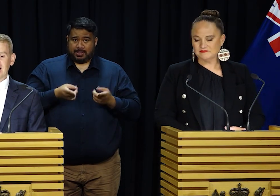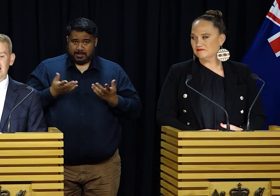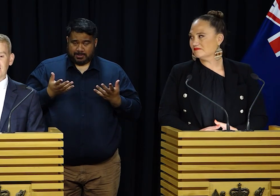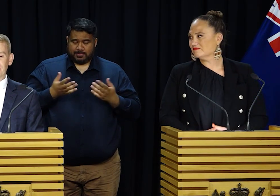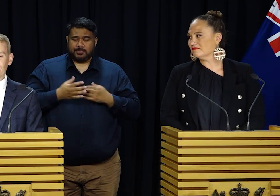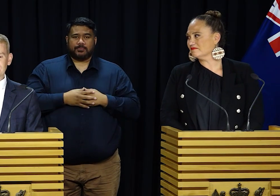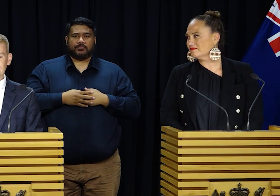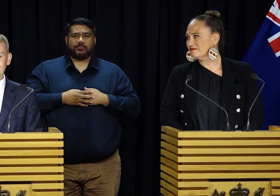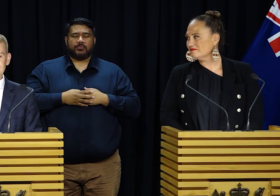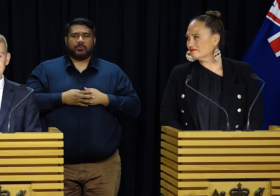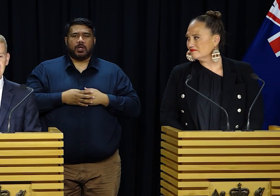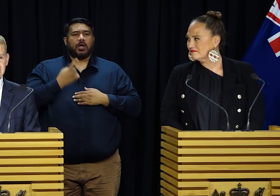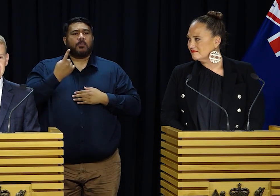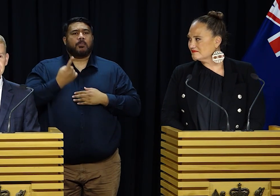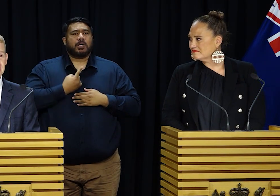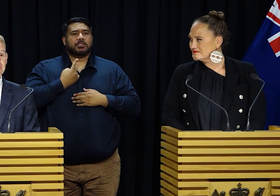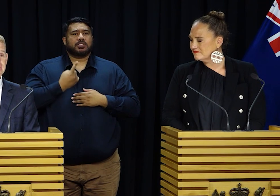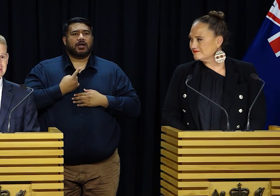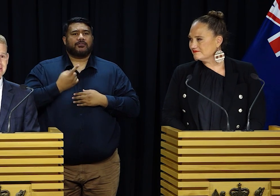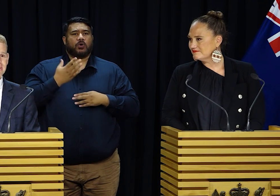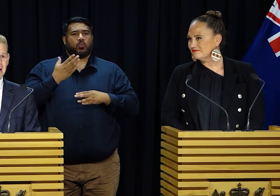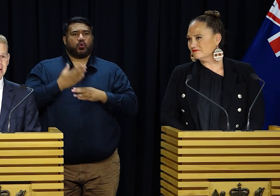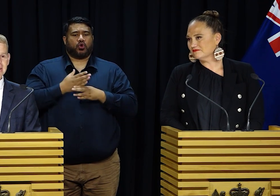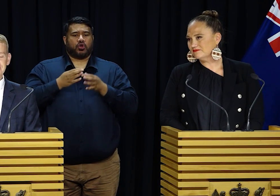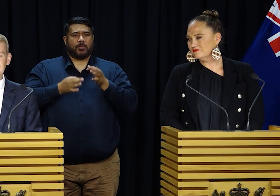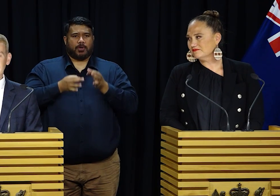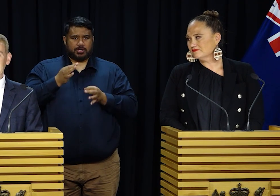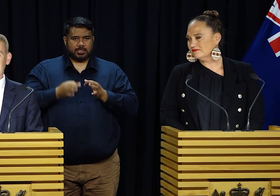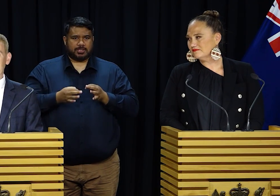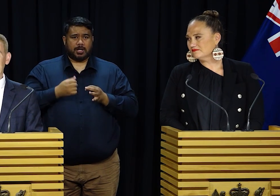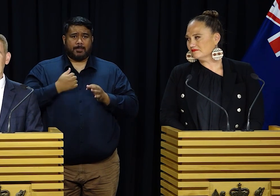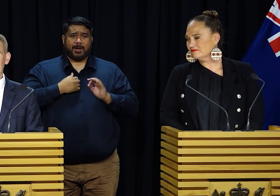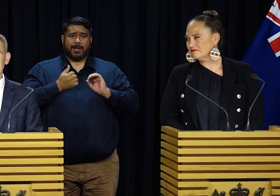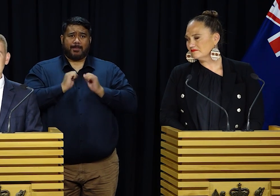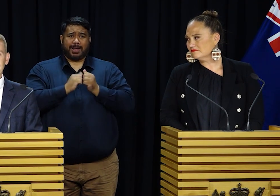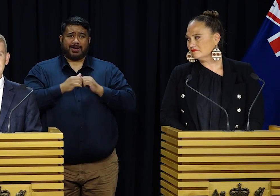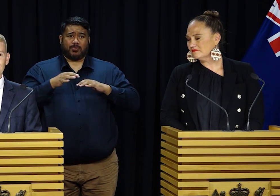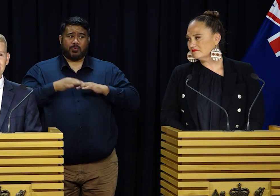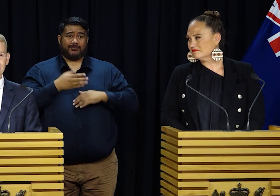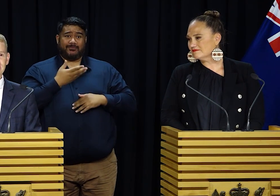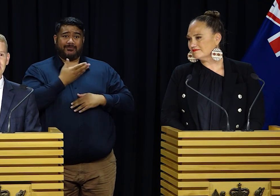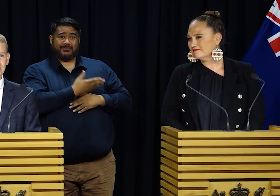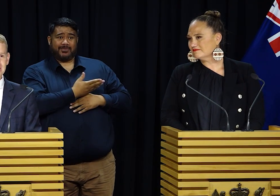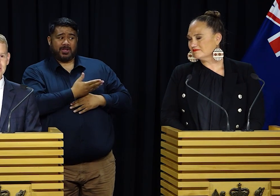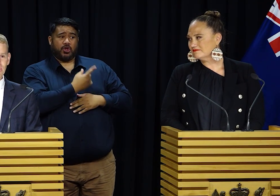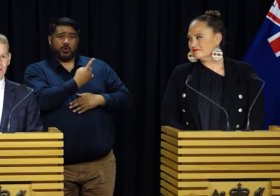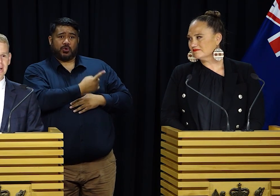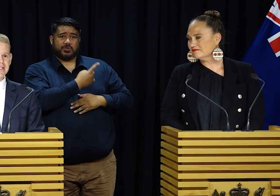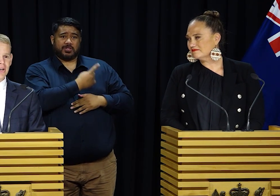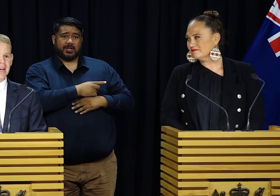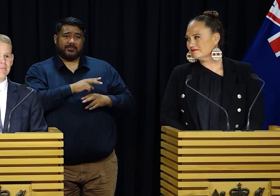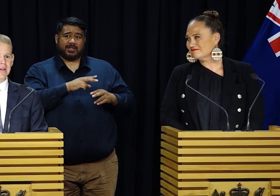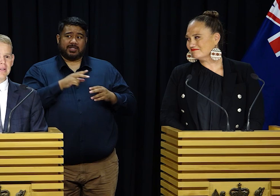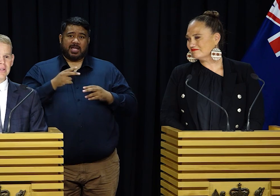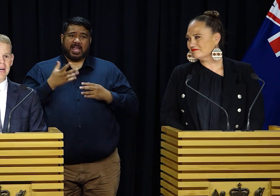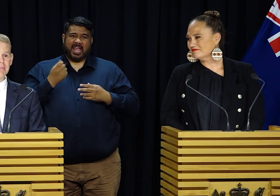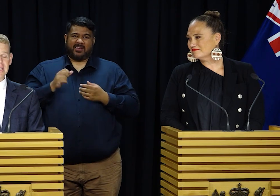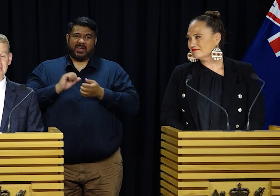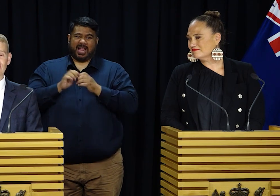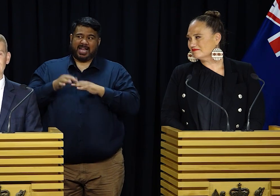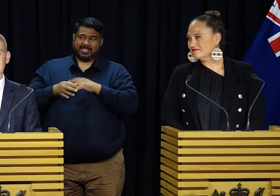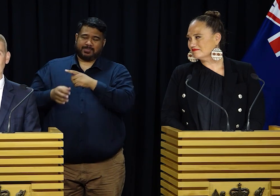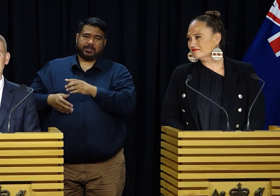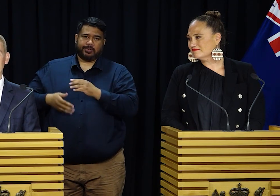Being a politician's partner and being a minister's partner, being a minister's partner when you're in the public spotlight, as I have been,